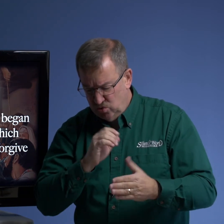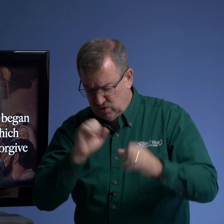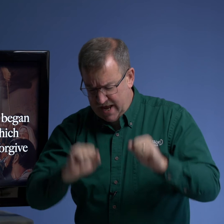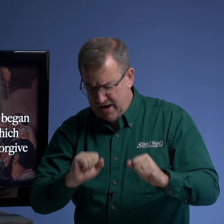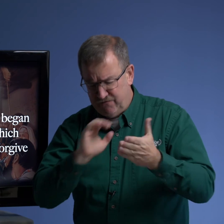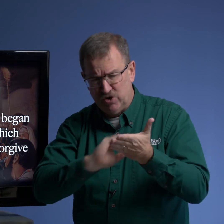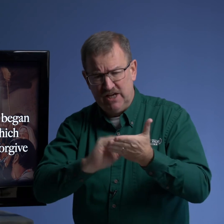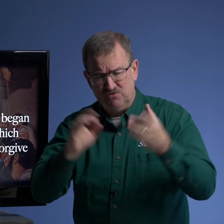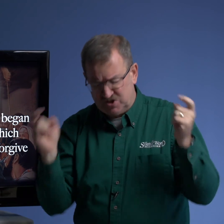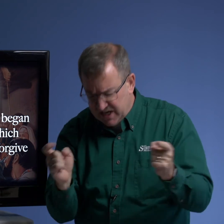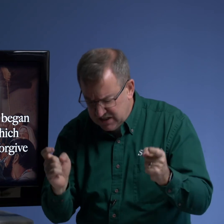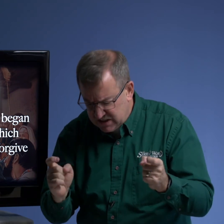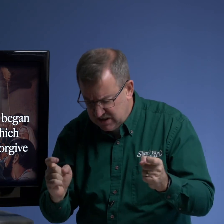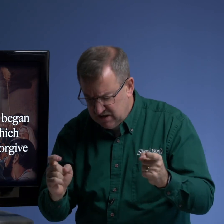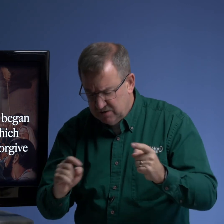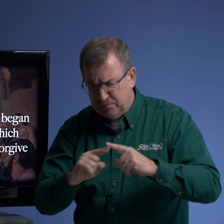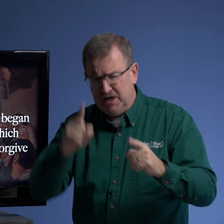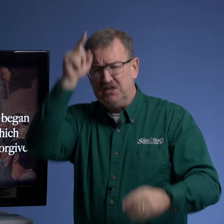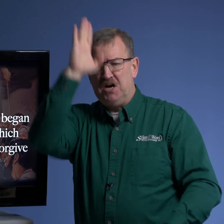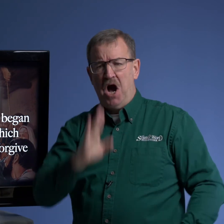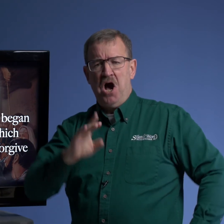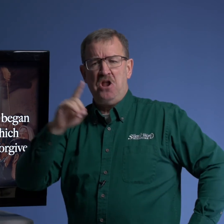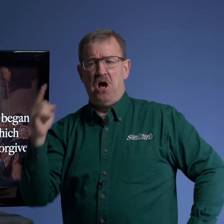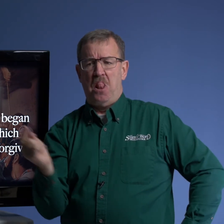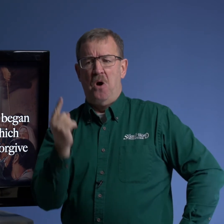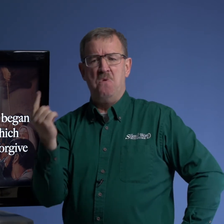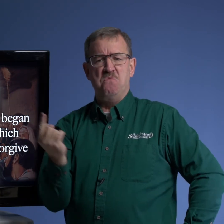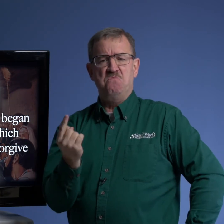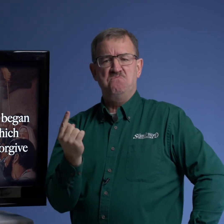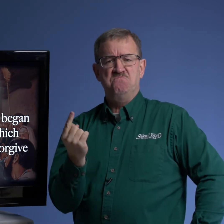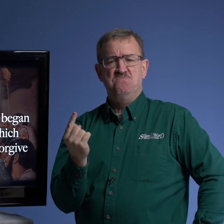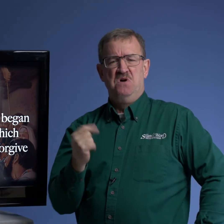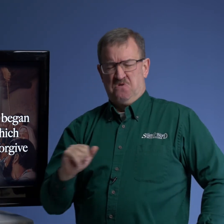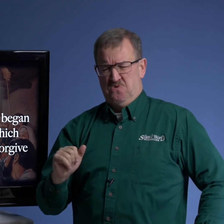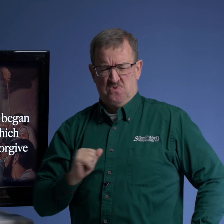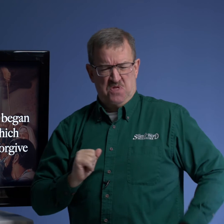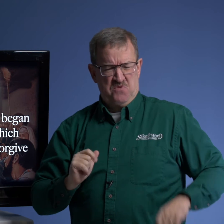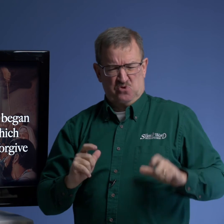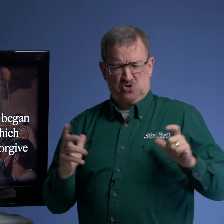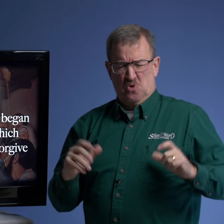can forgive sins but god alone oh they were so